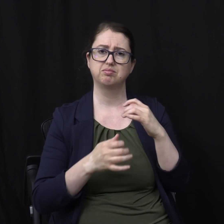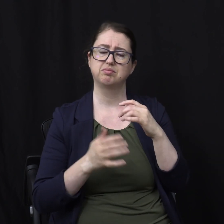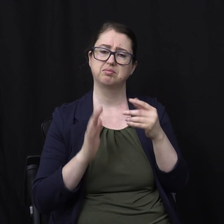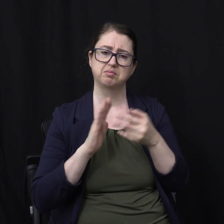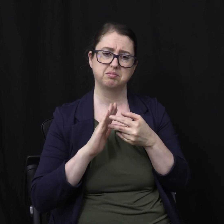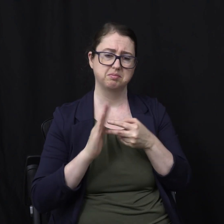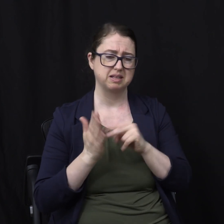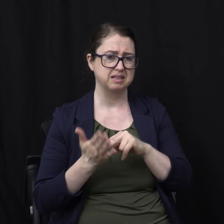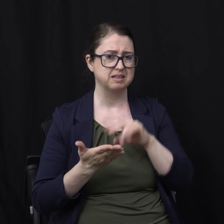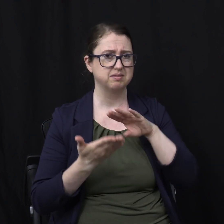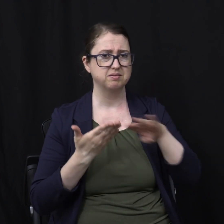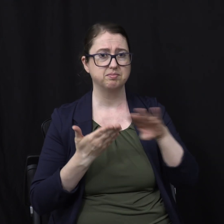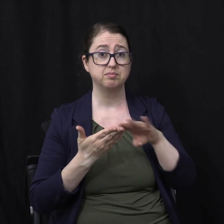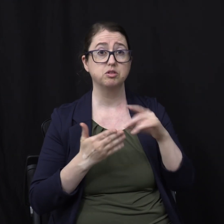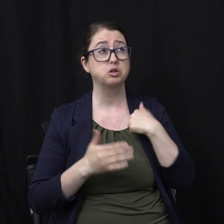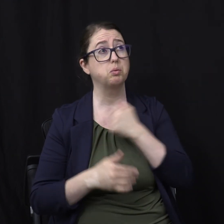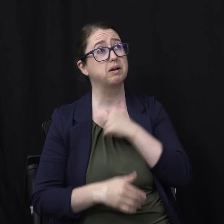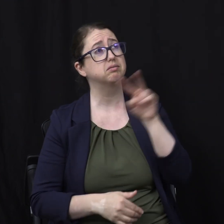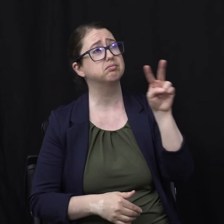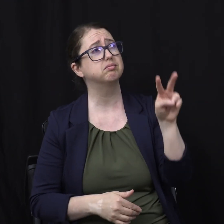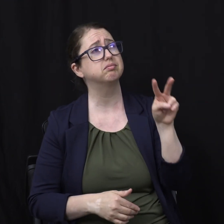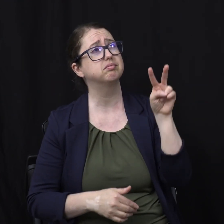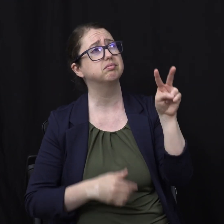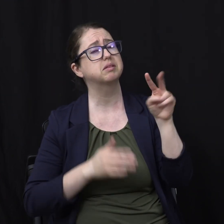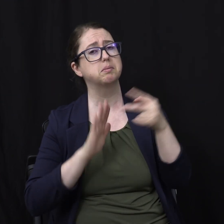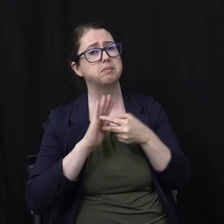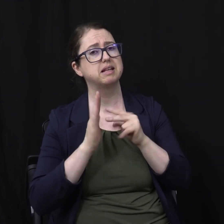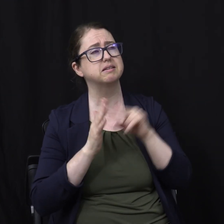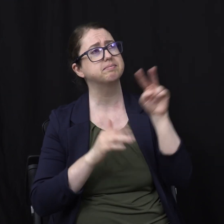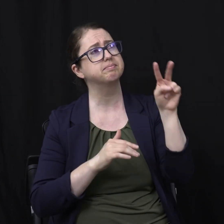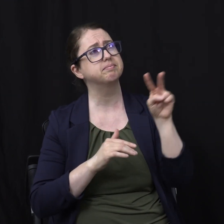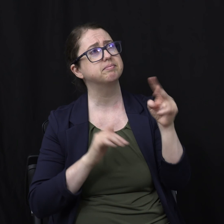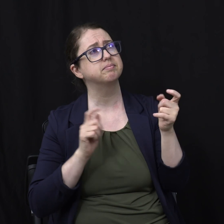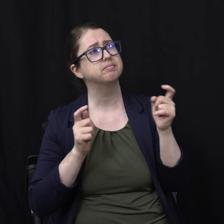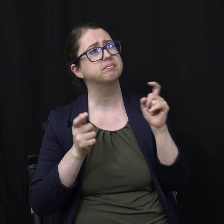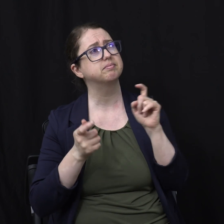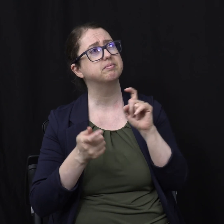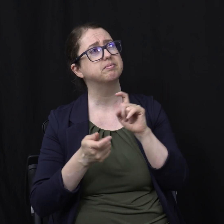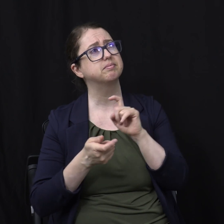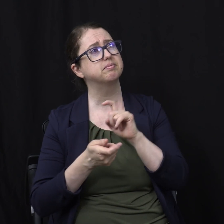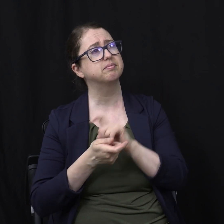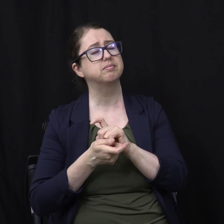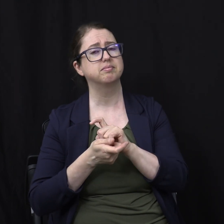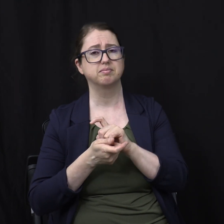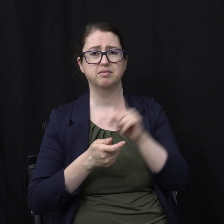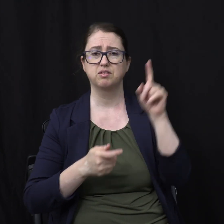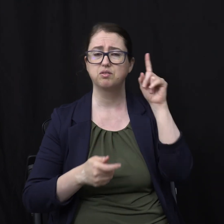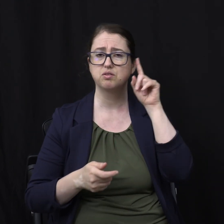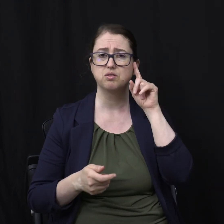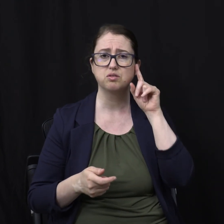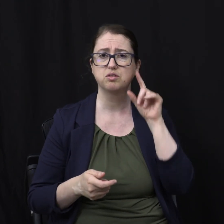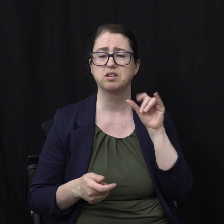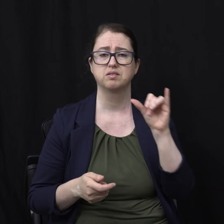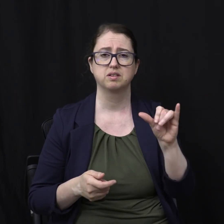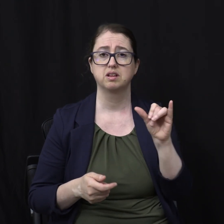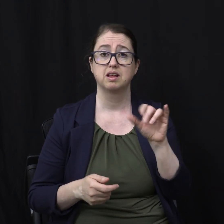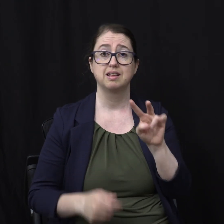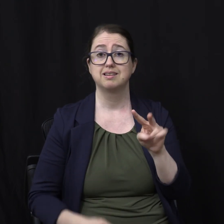Of a surrender And by beholding him We will begin to become Changed and transformed From glory to glory As it says in Second Corinthians